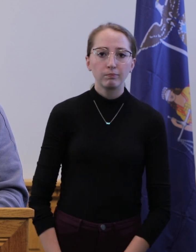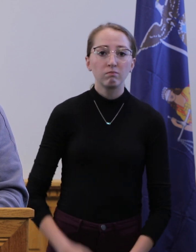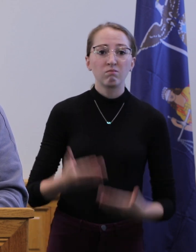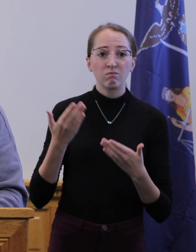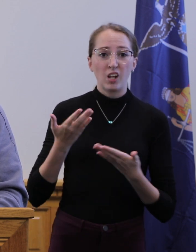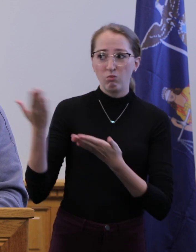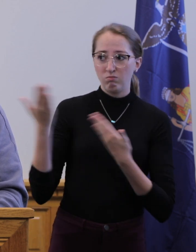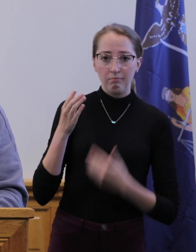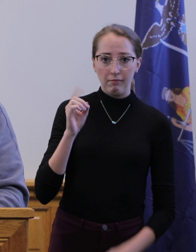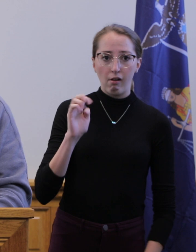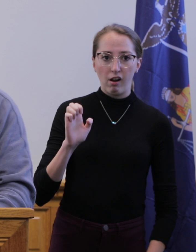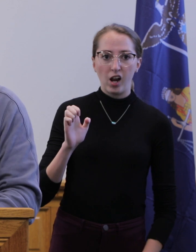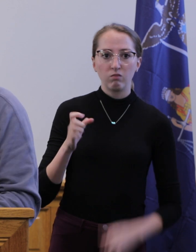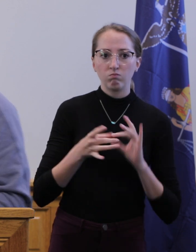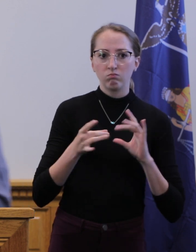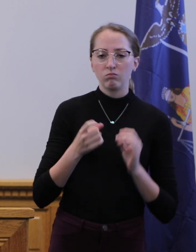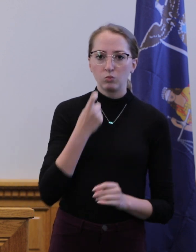on the latest COVID testing results.